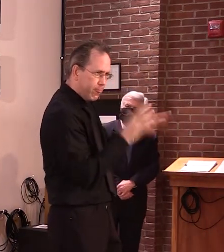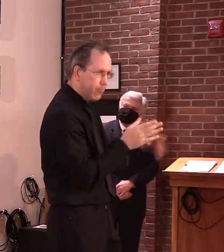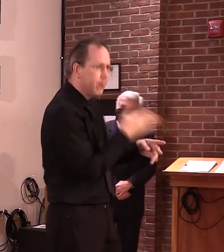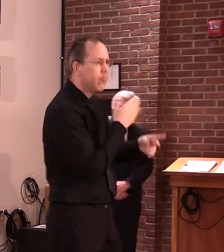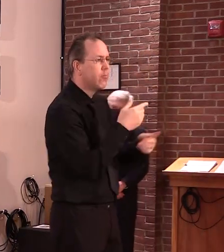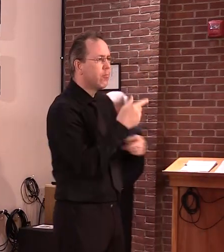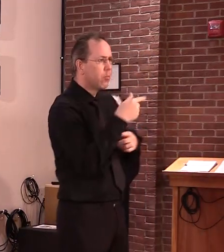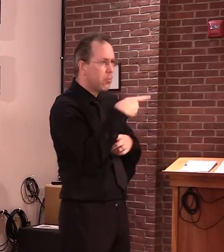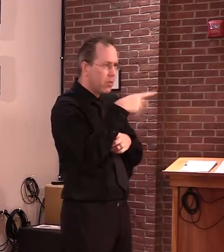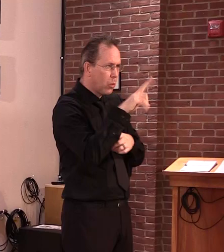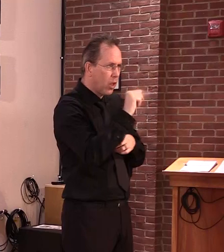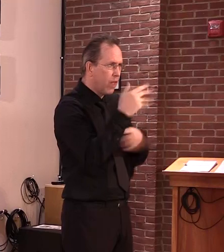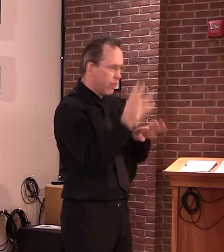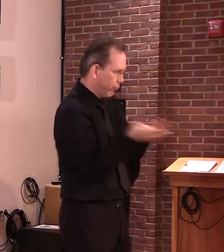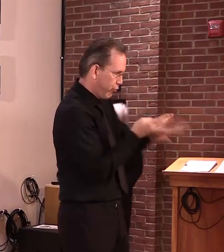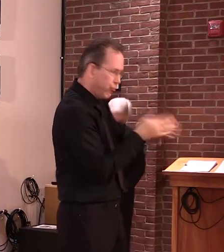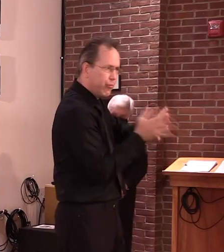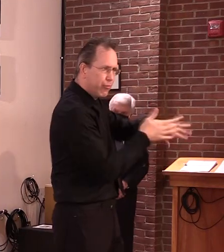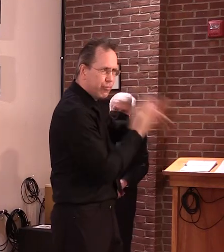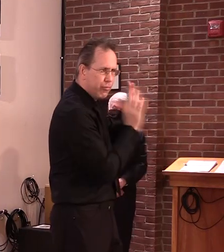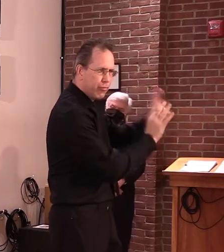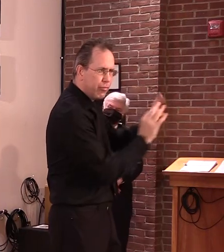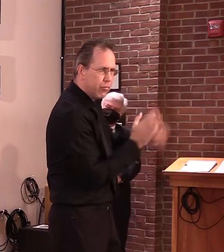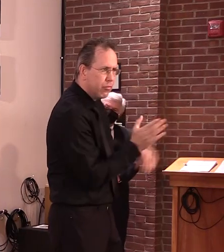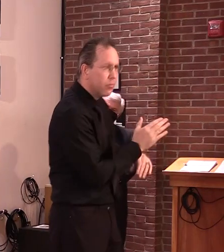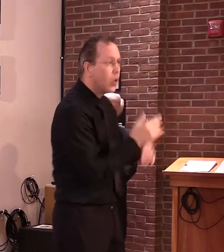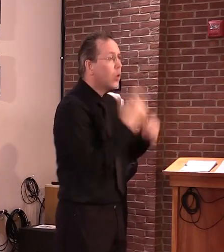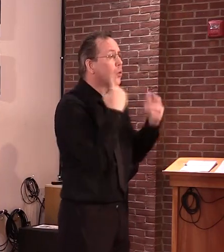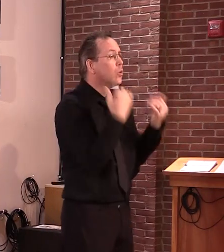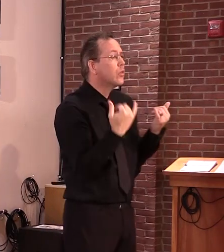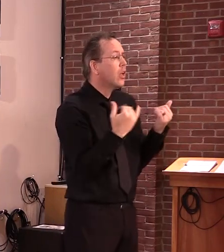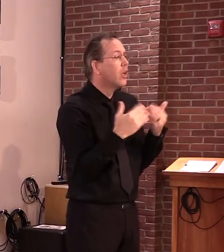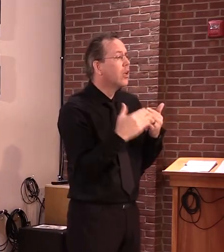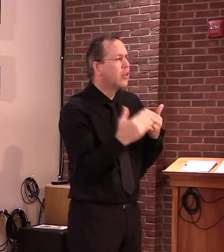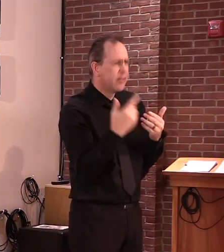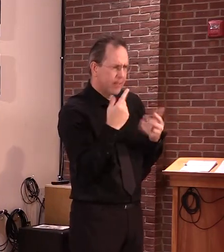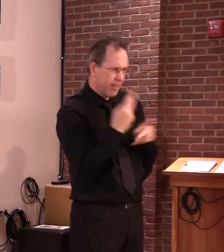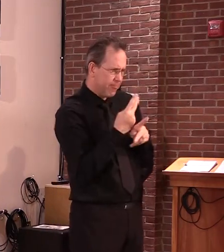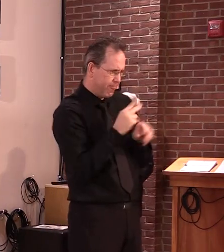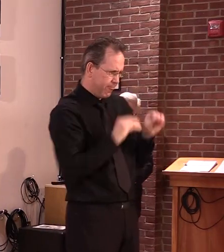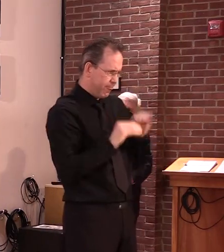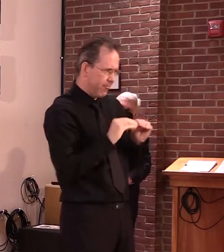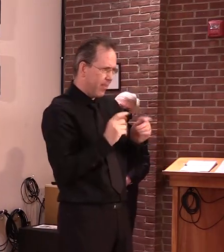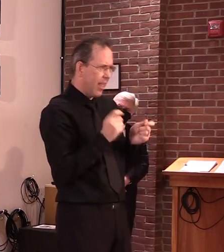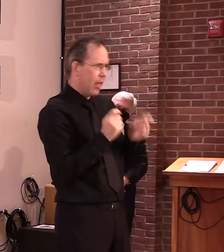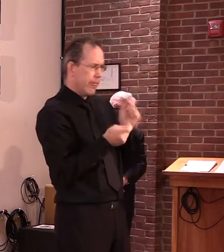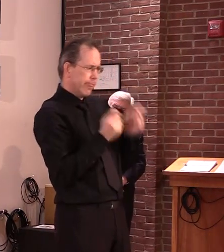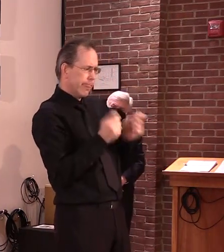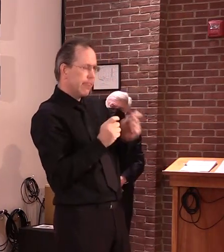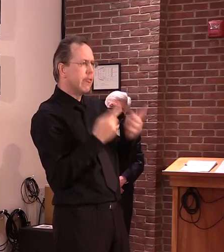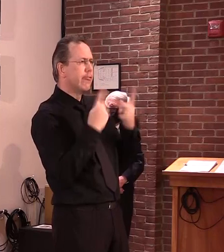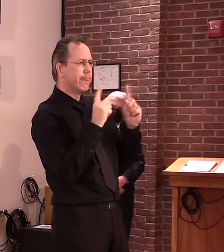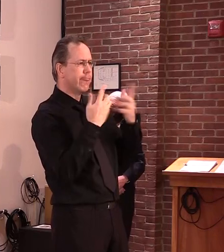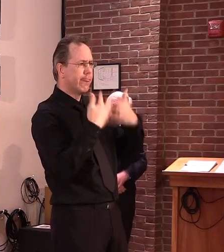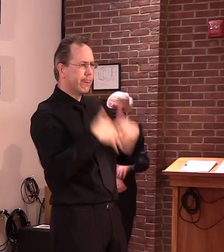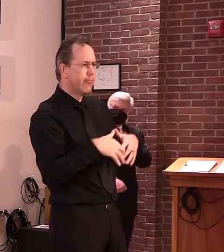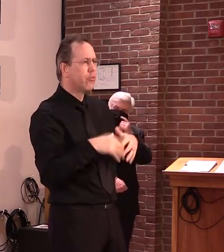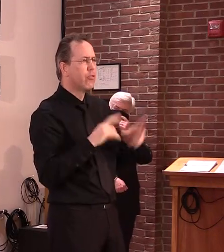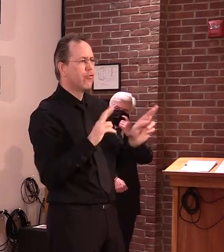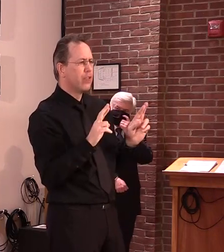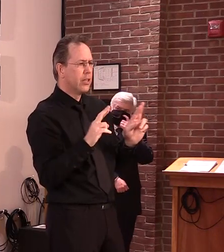They are doing some testing over the day today, and hopefully, once they get the testing done, then the applicant, the claimant,